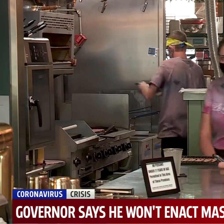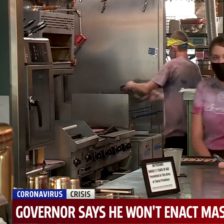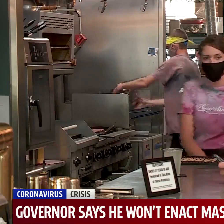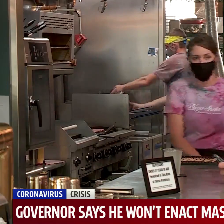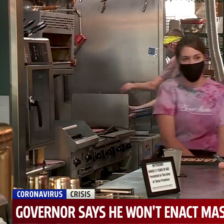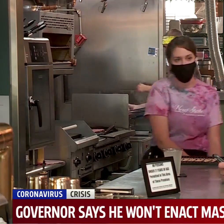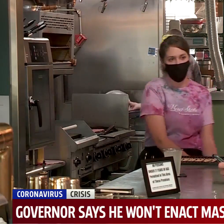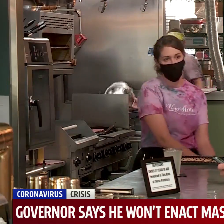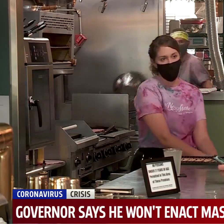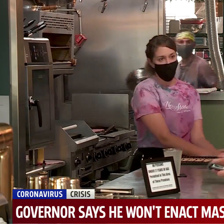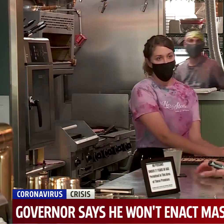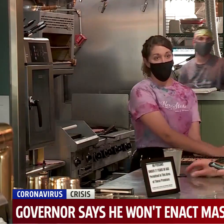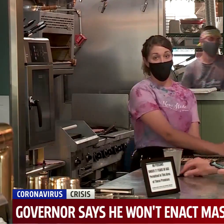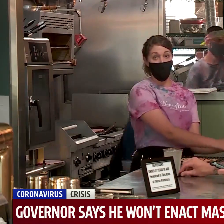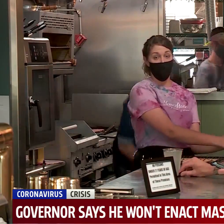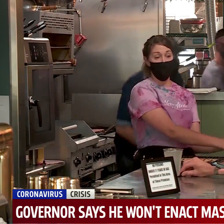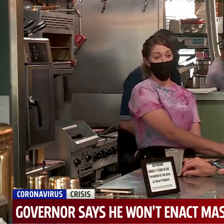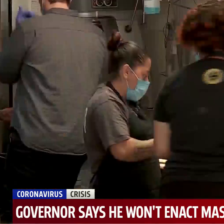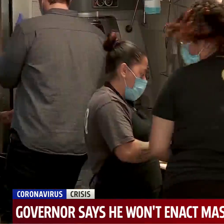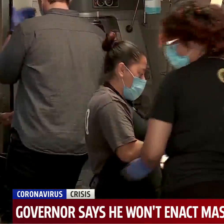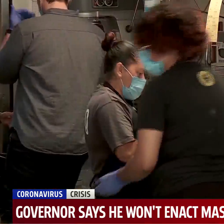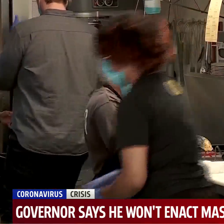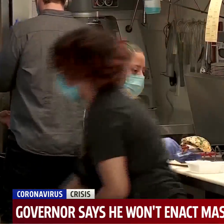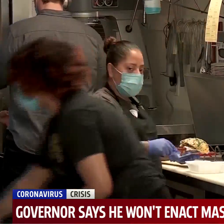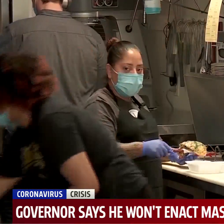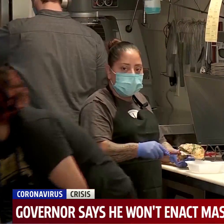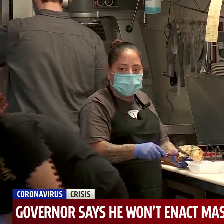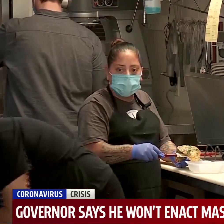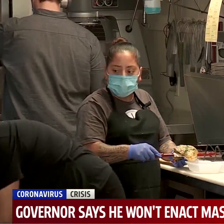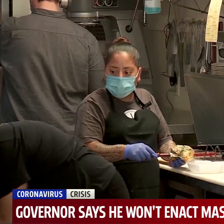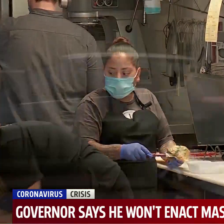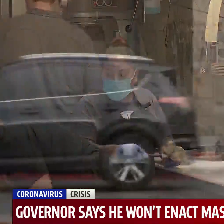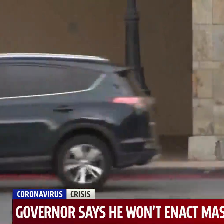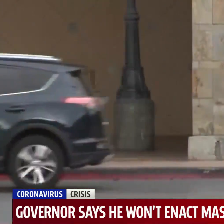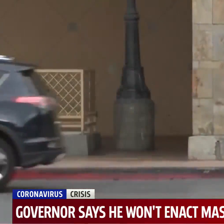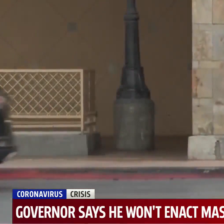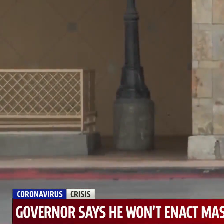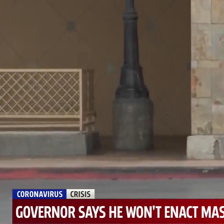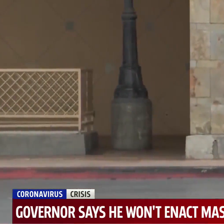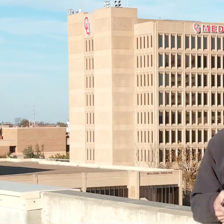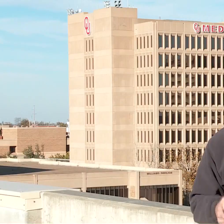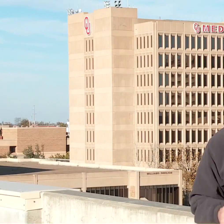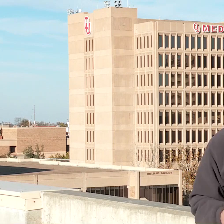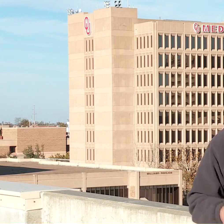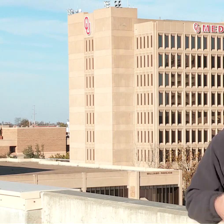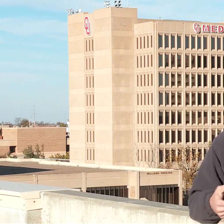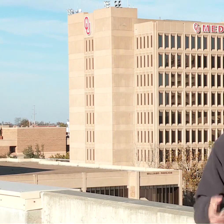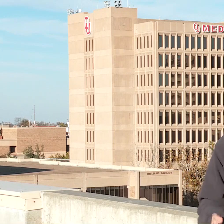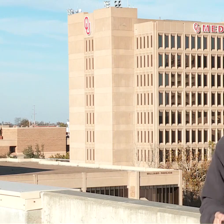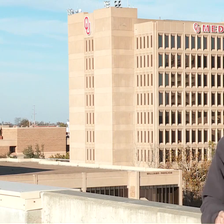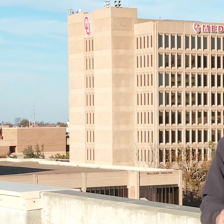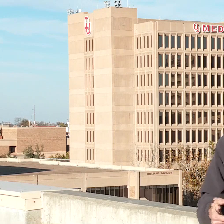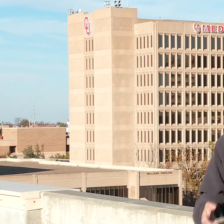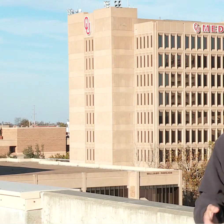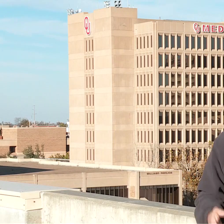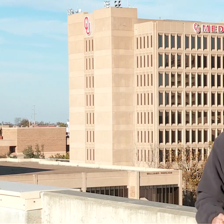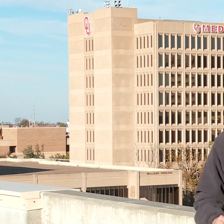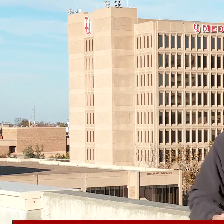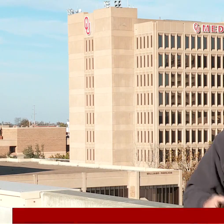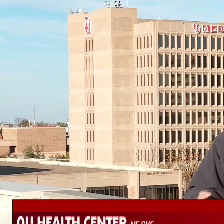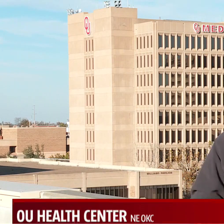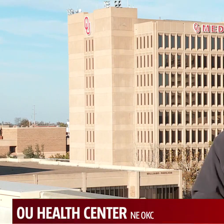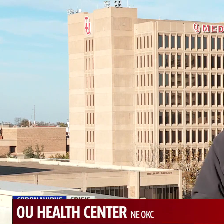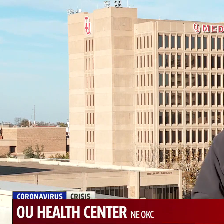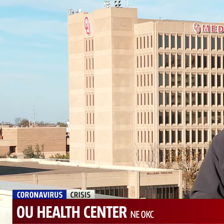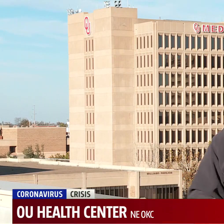patient. The governor did say testing for all college students would be free at OU and OSU. Coming up tonight at five, we'll talk more about that mask